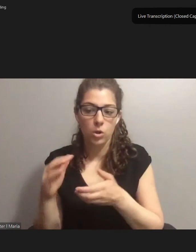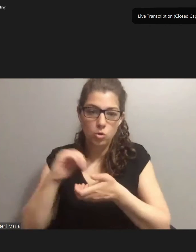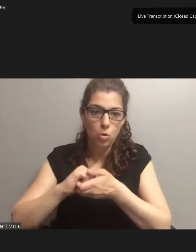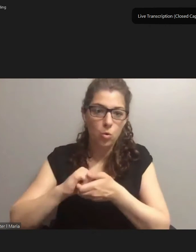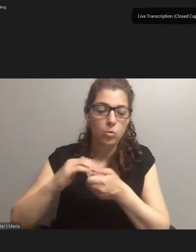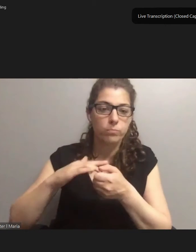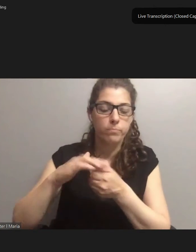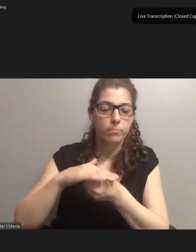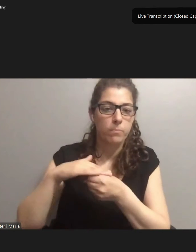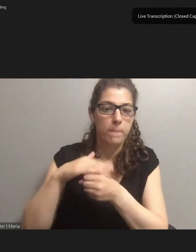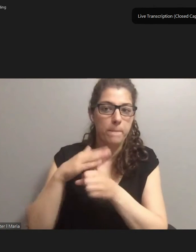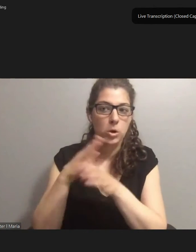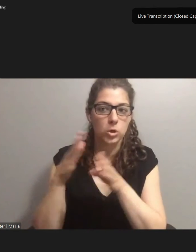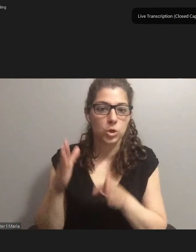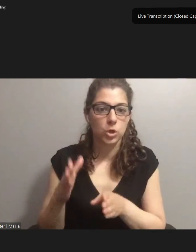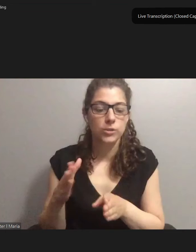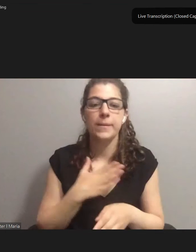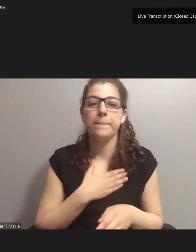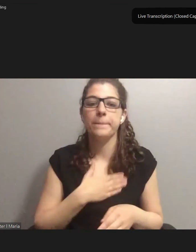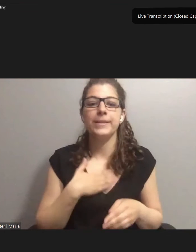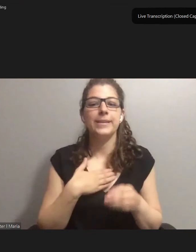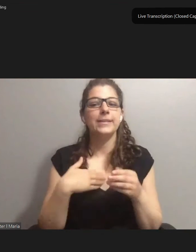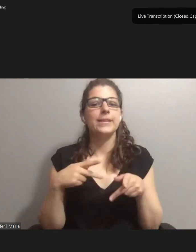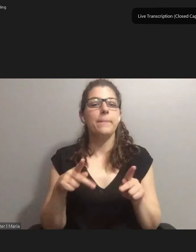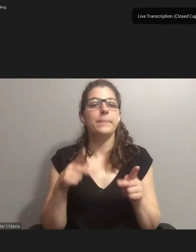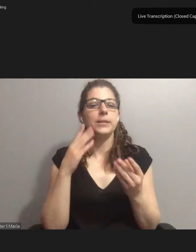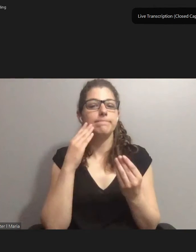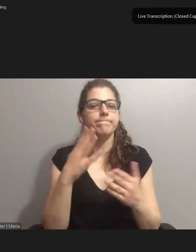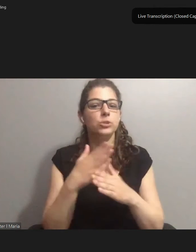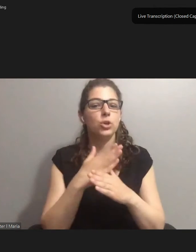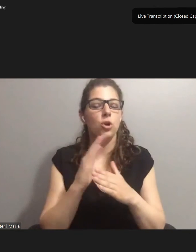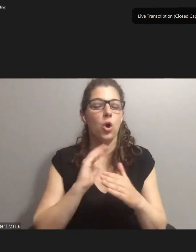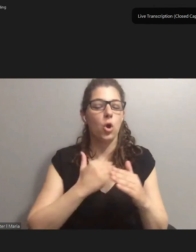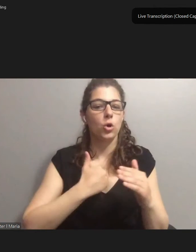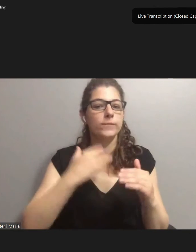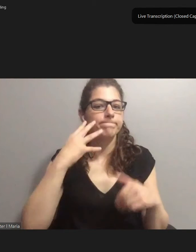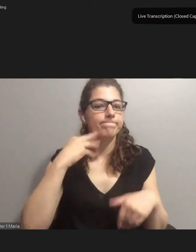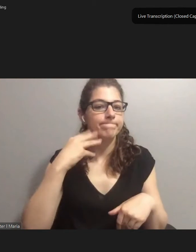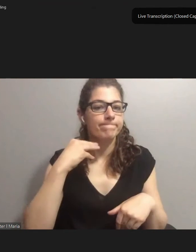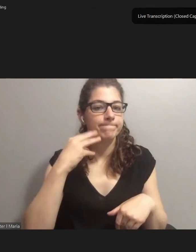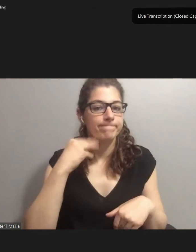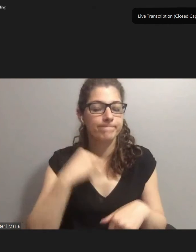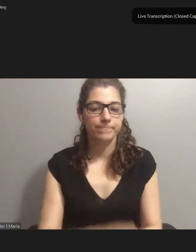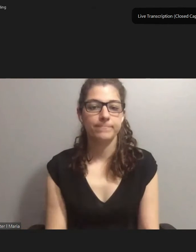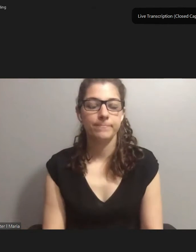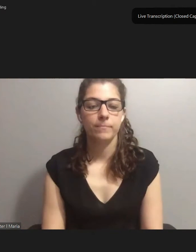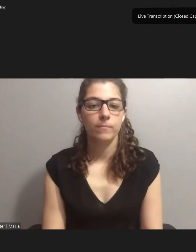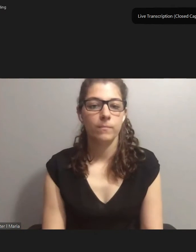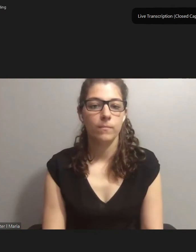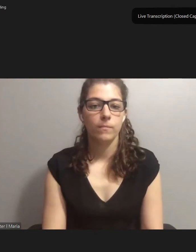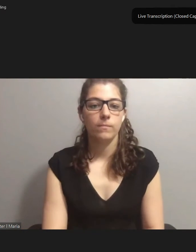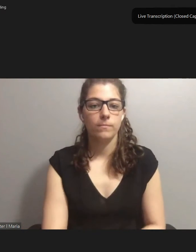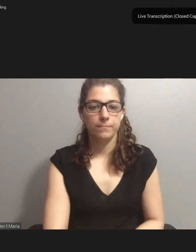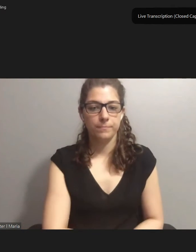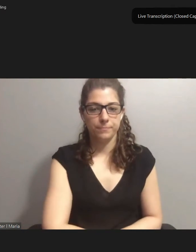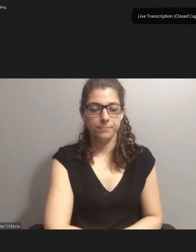Please allow me to share some of our experience in Juazeiro do Norte, which is my seat.